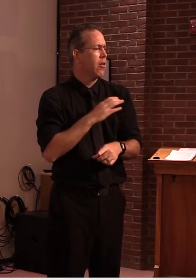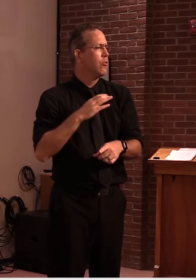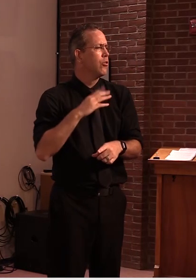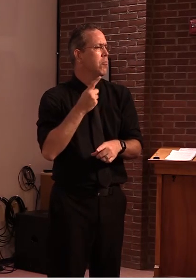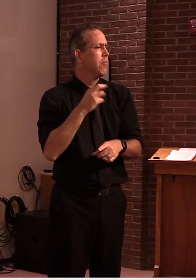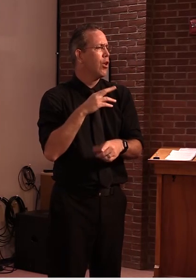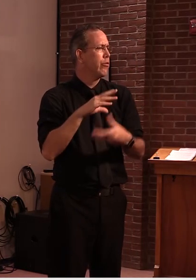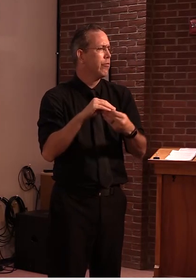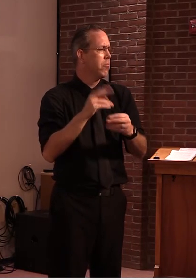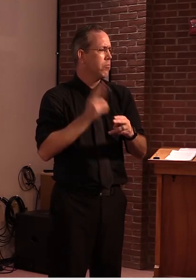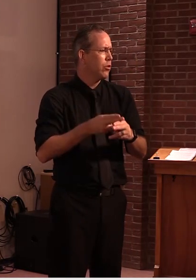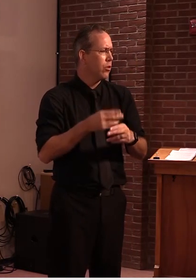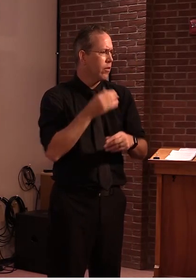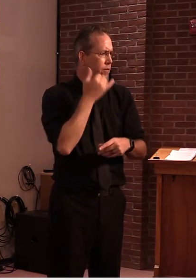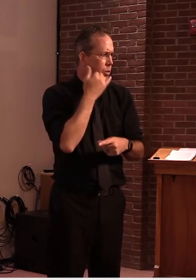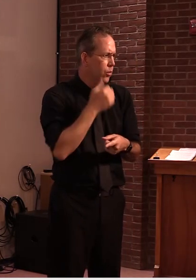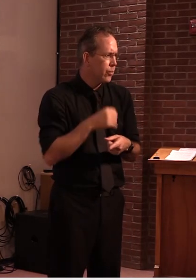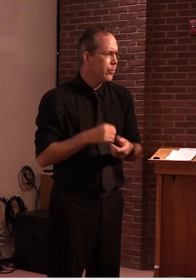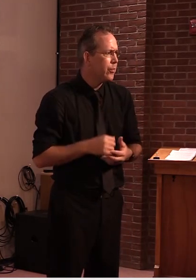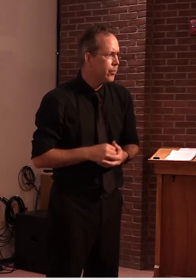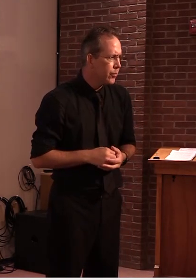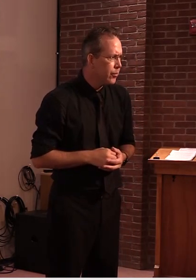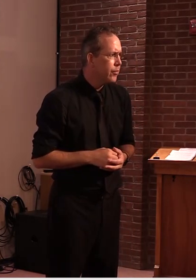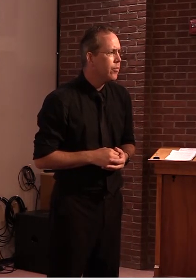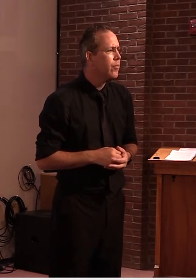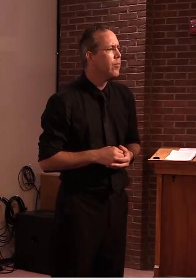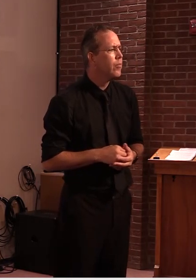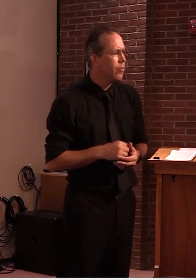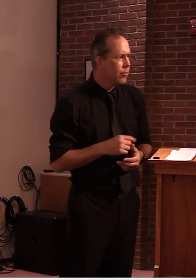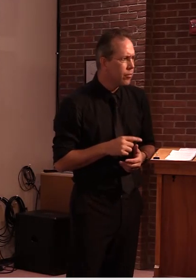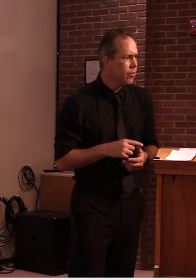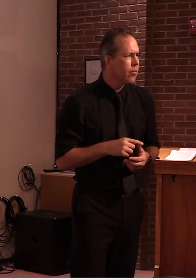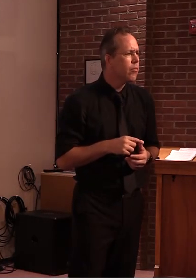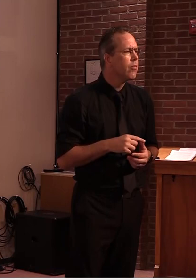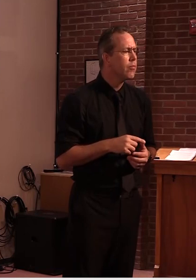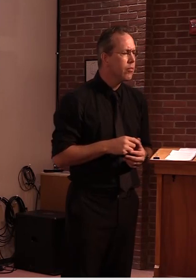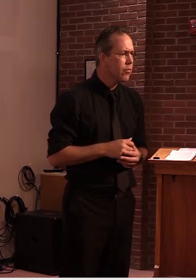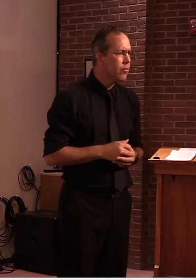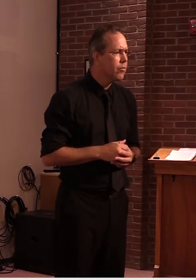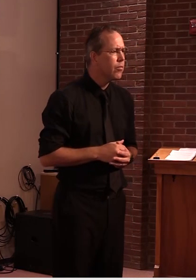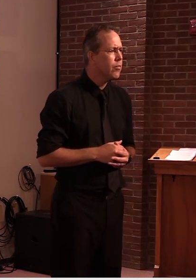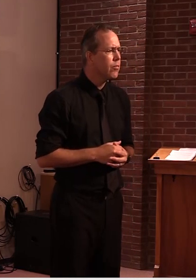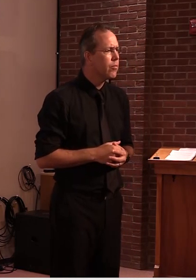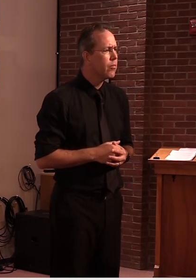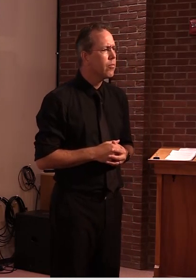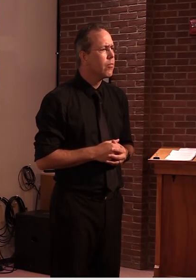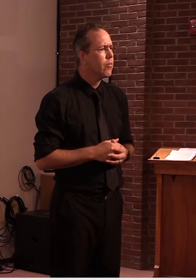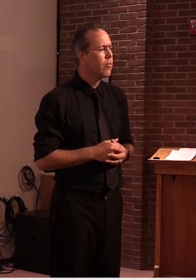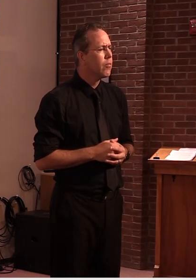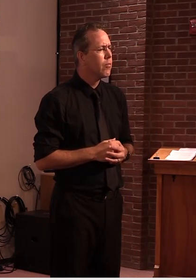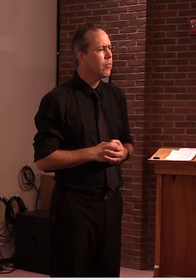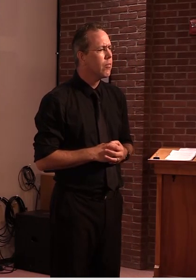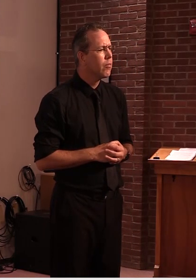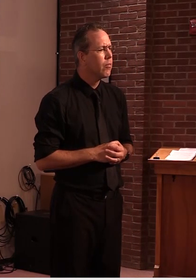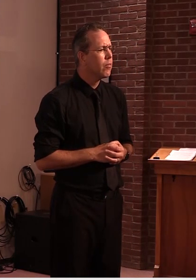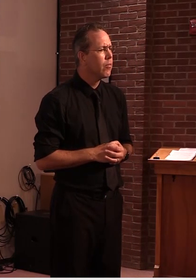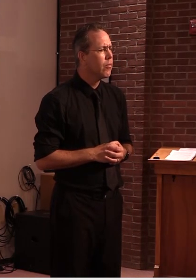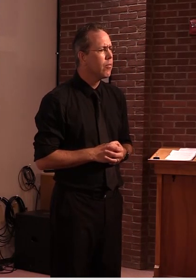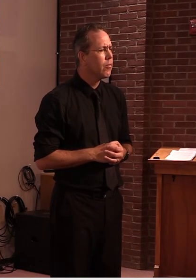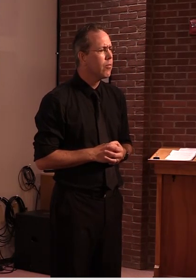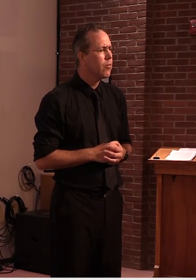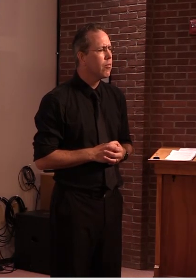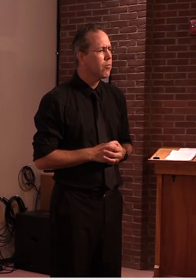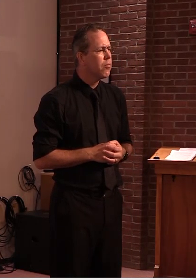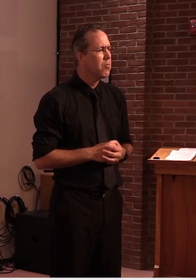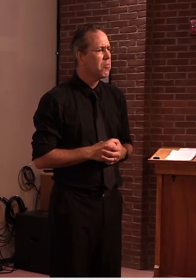and the the uh of logistics down there and also what we're doing with families I think that's